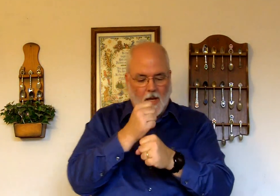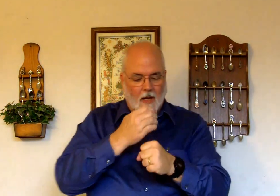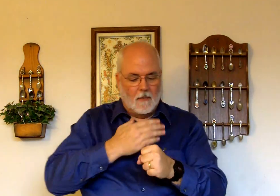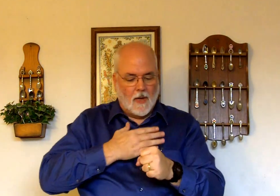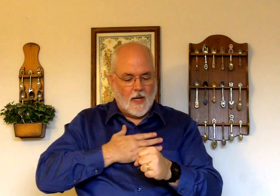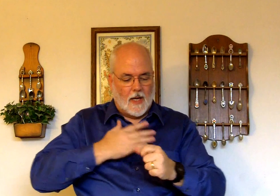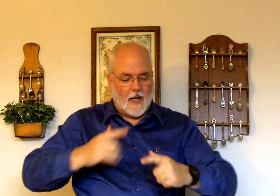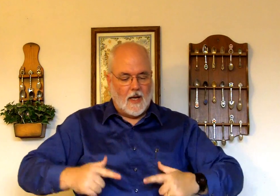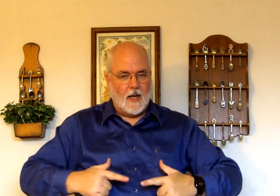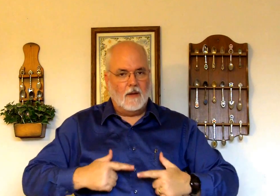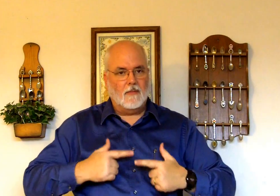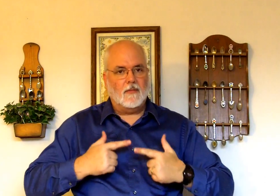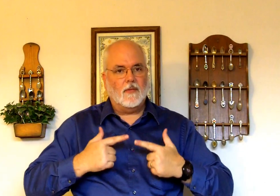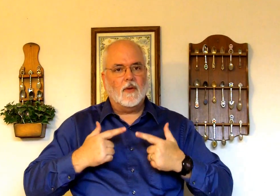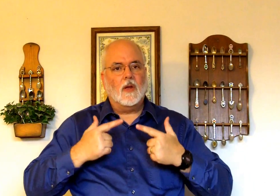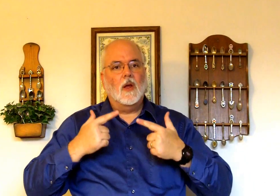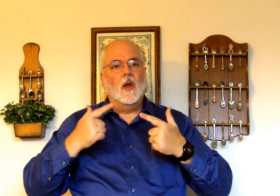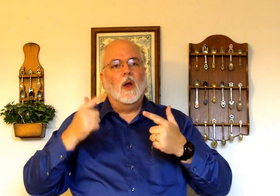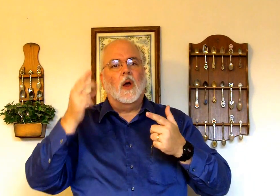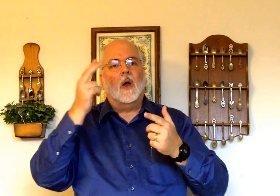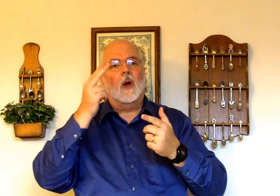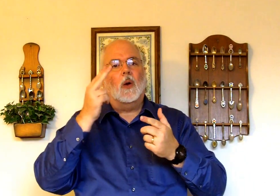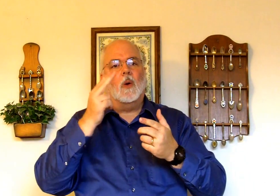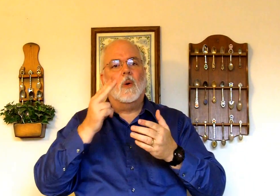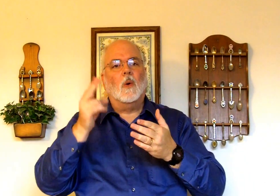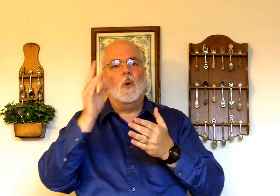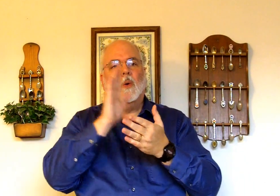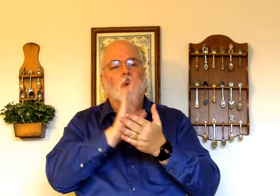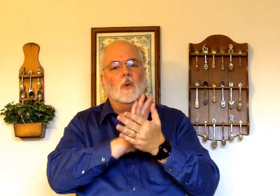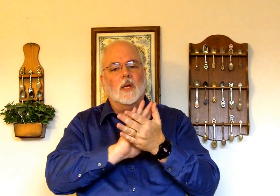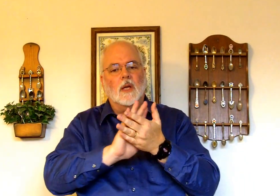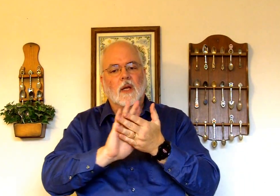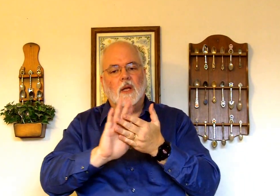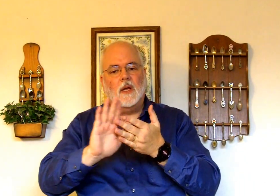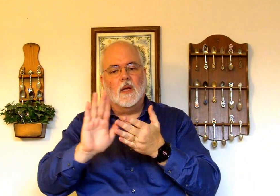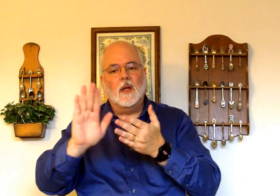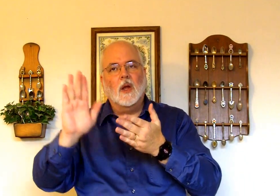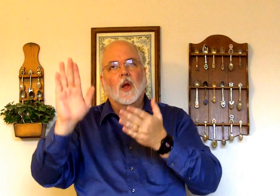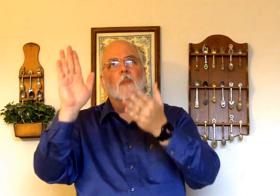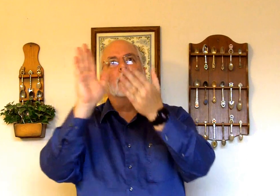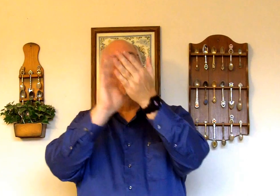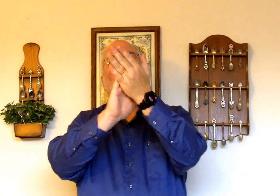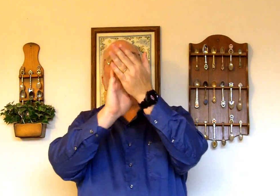my life a holy praise